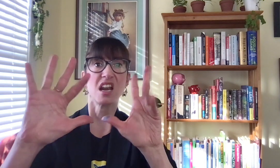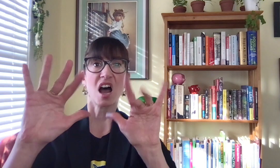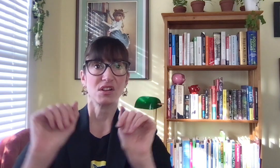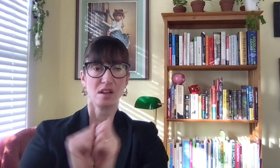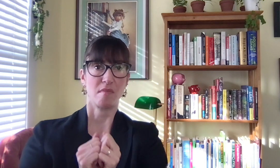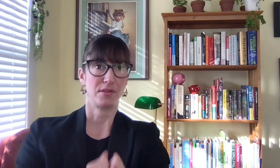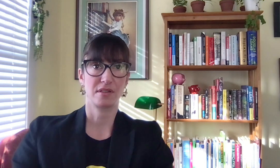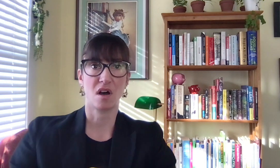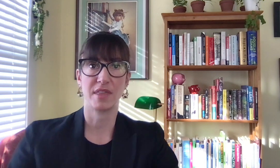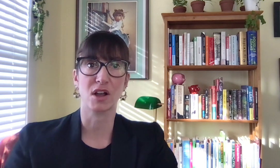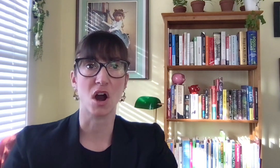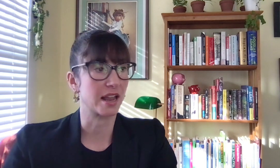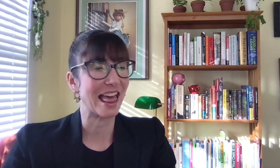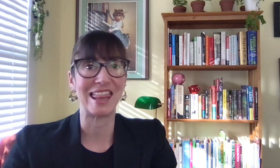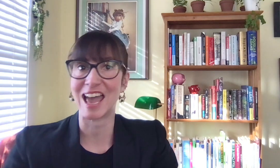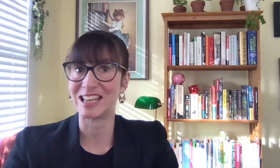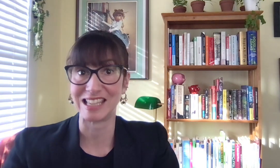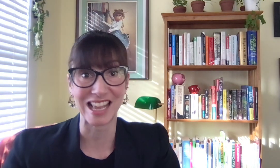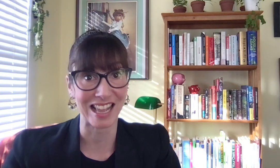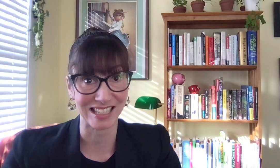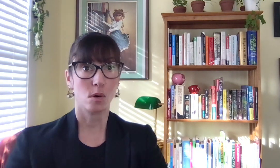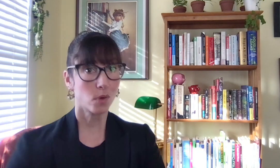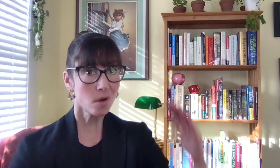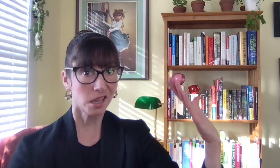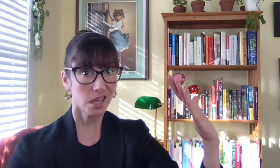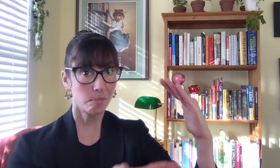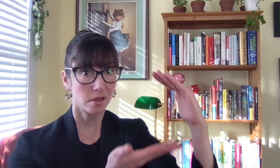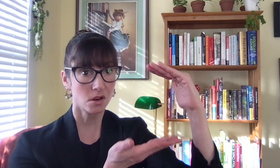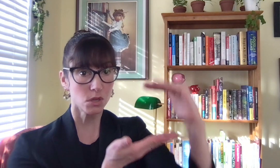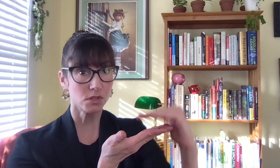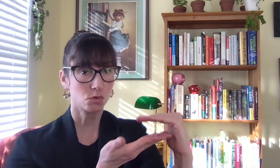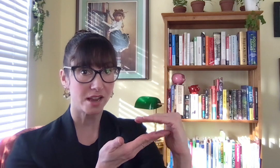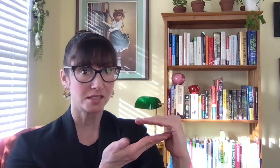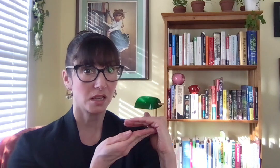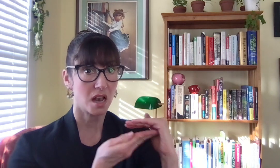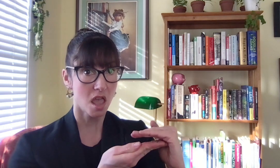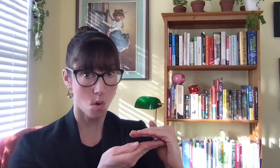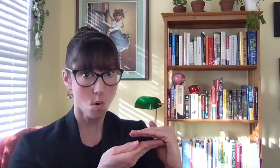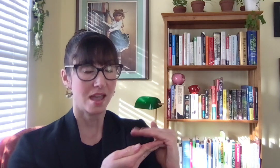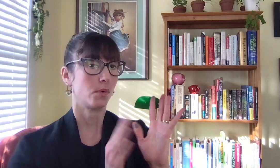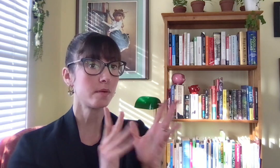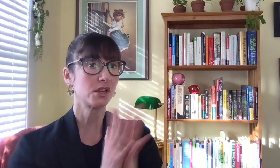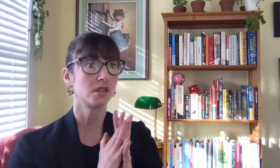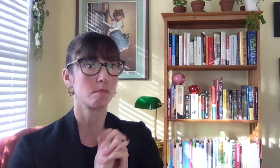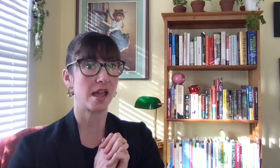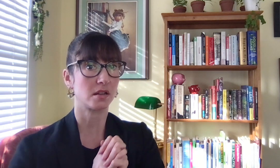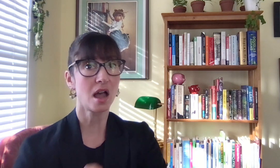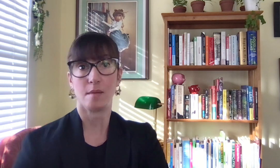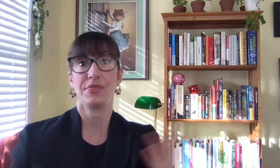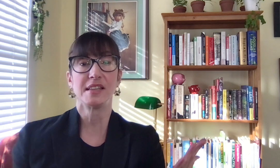a month on that card. That is it. We want to keep your usage rates low and we want to make sure that you're paying on time. This